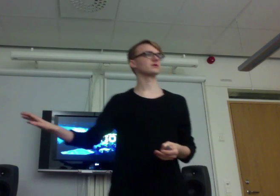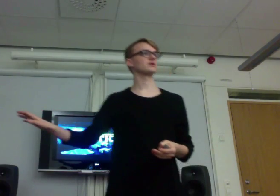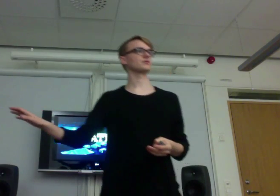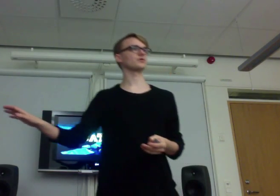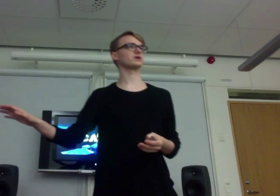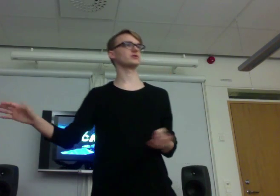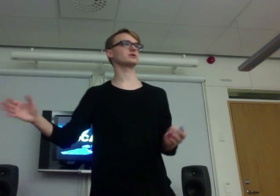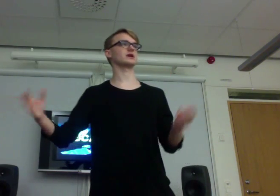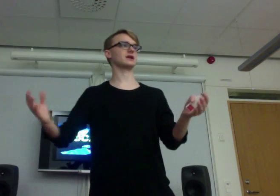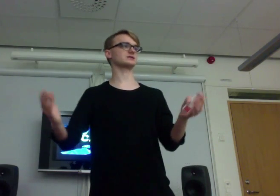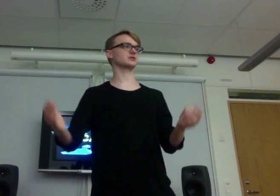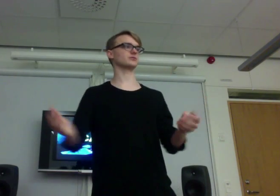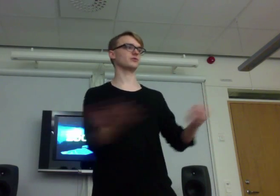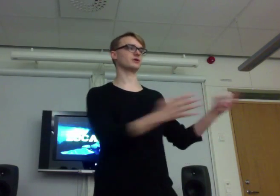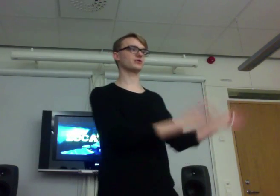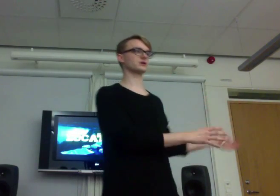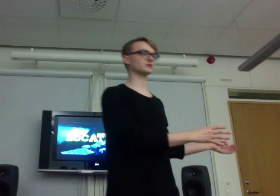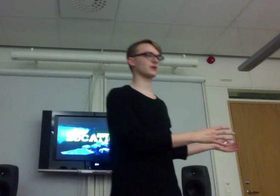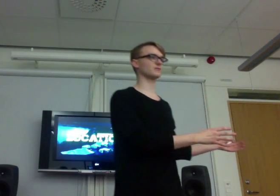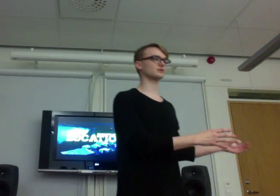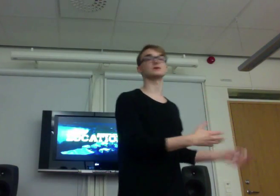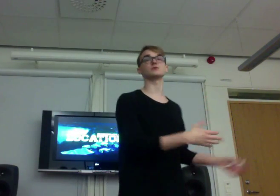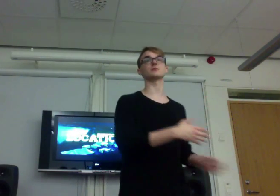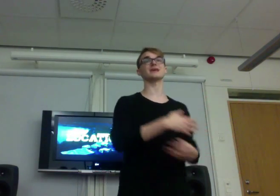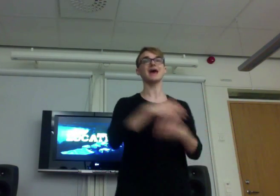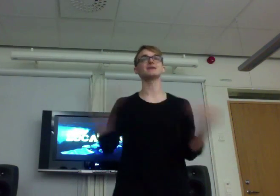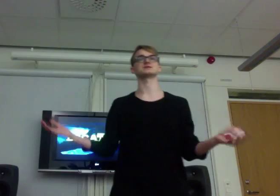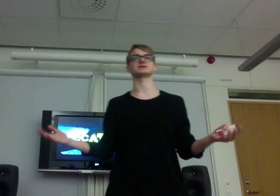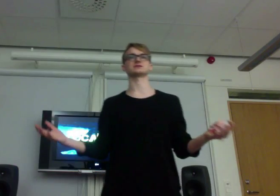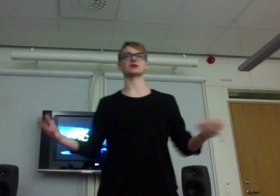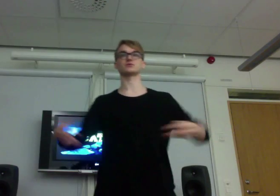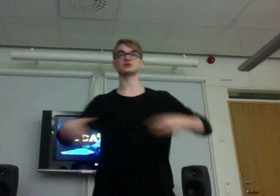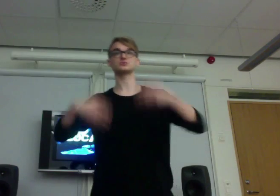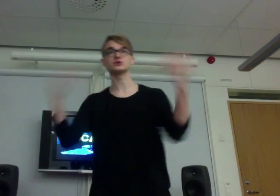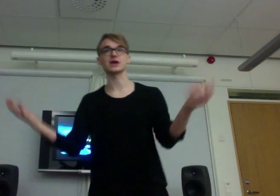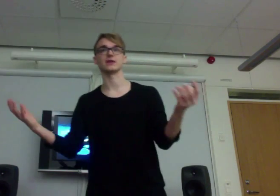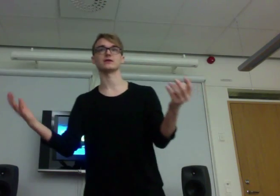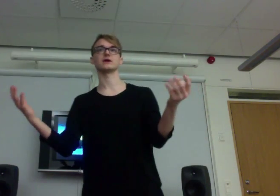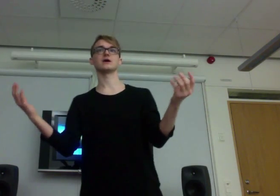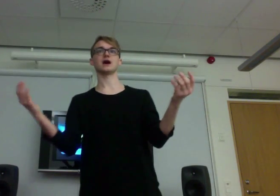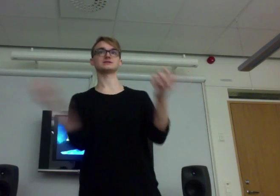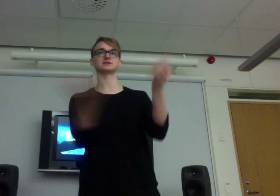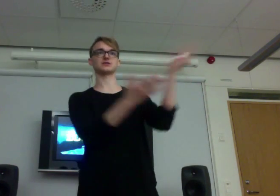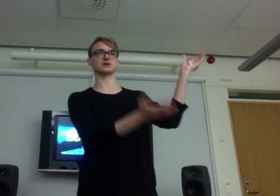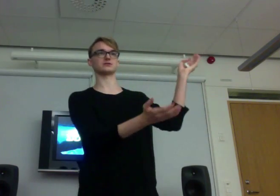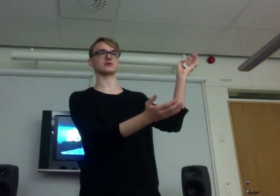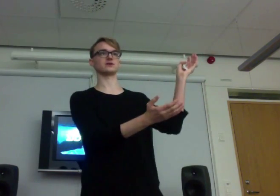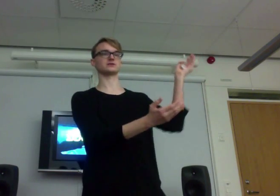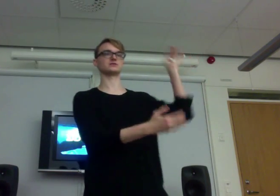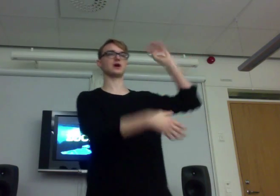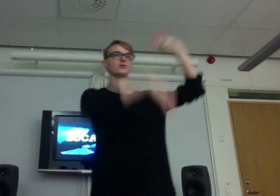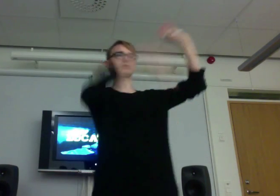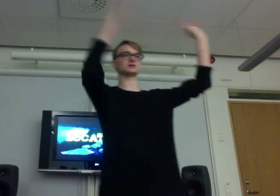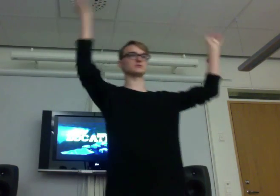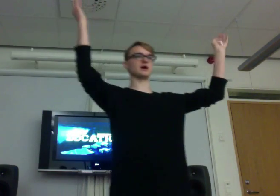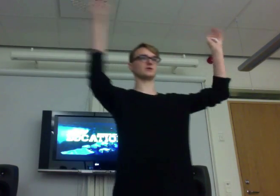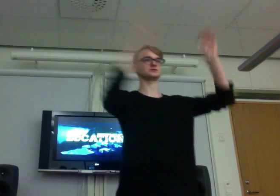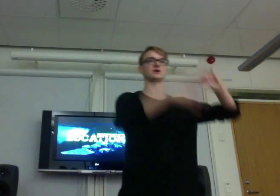We can do it in a classroom or in a theater black box. And we can play any scene in that. We just pretend, as in a theater, that now we're in this big house and now we're